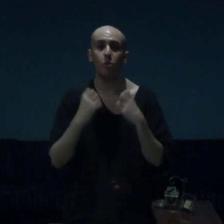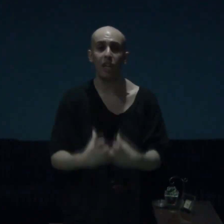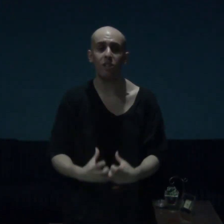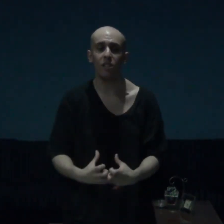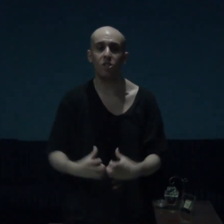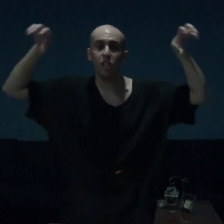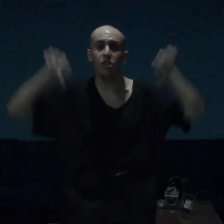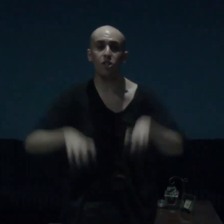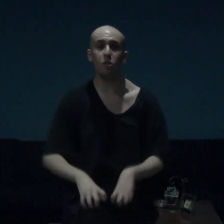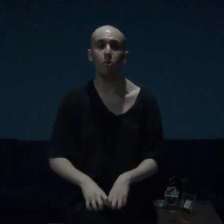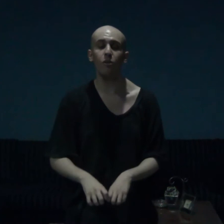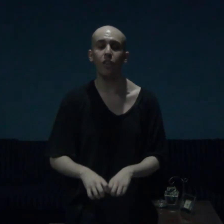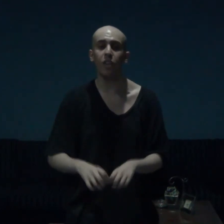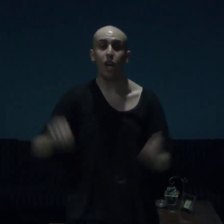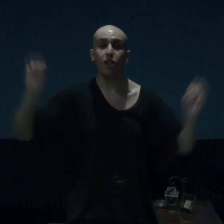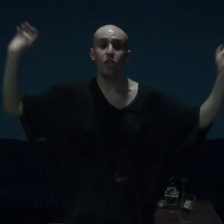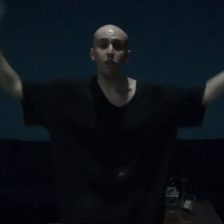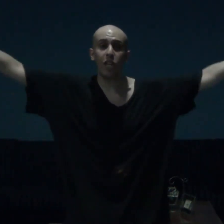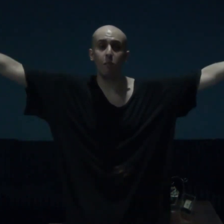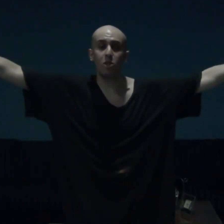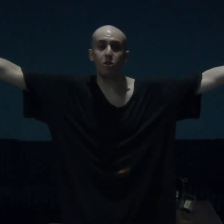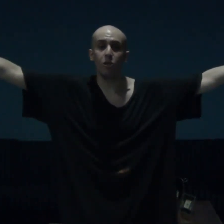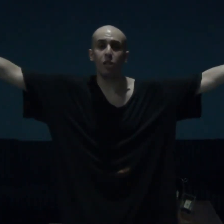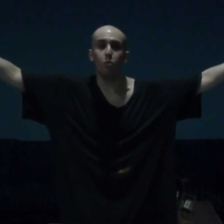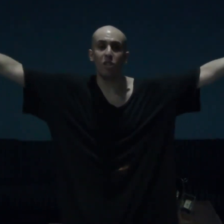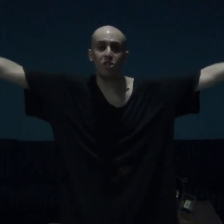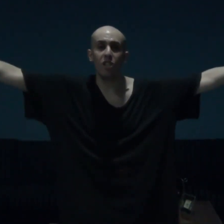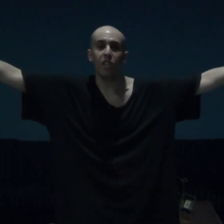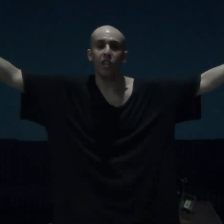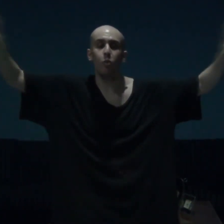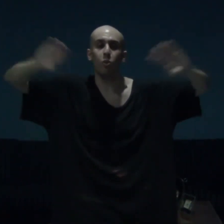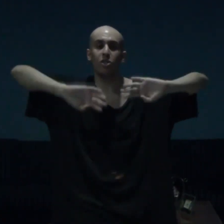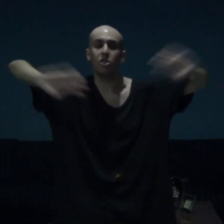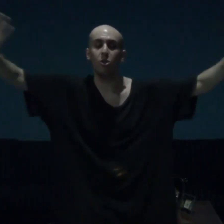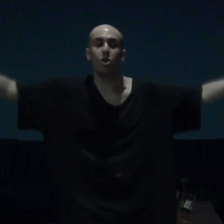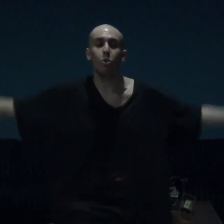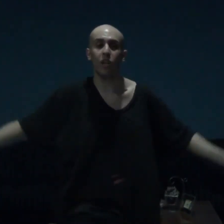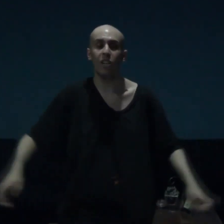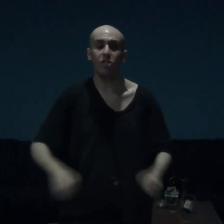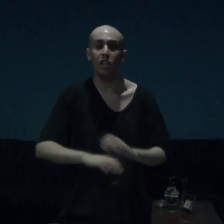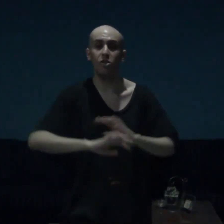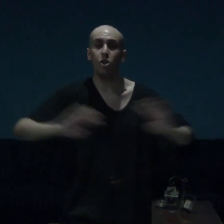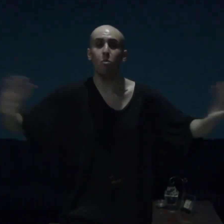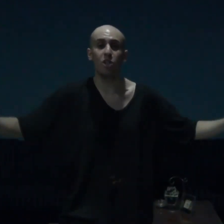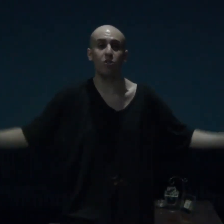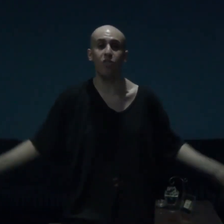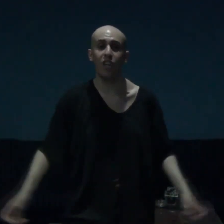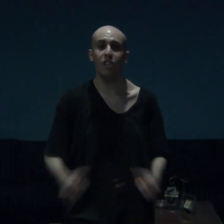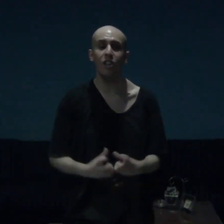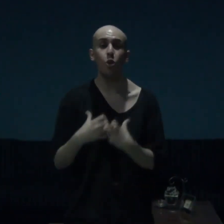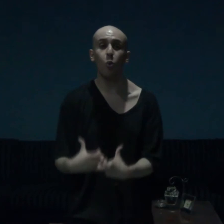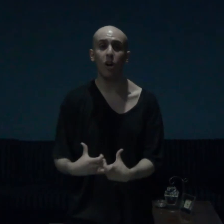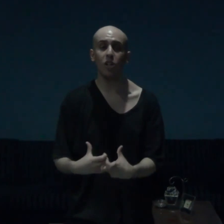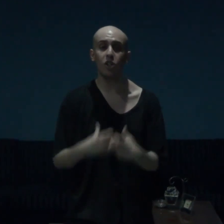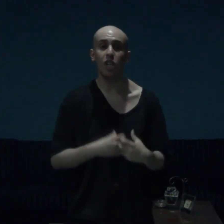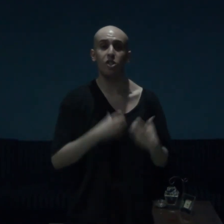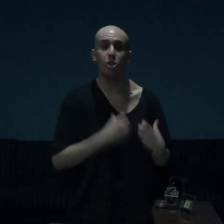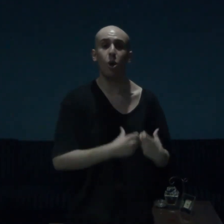greatest, in this movie, and their chemistry, once again, was so great, and so much fun, to watch, and so